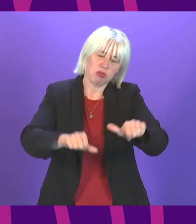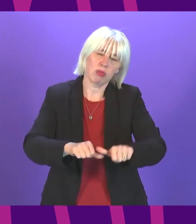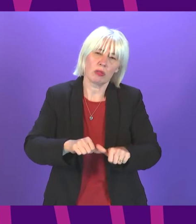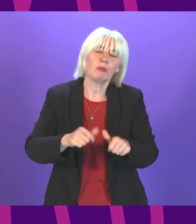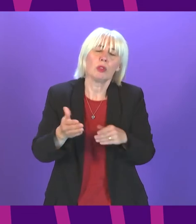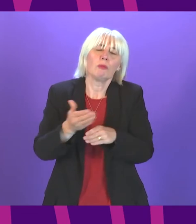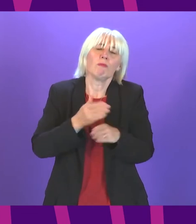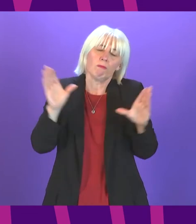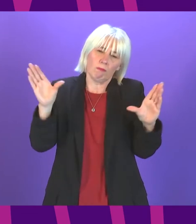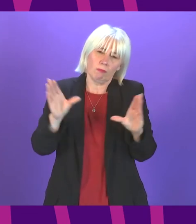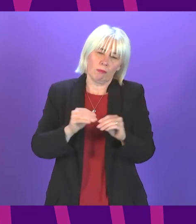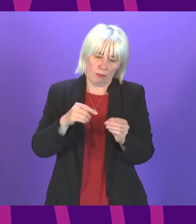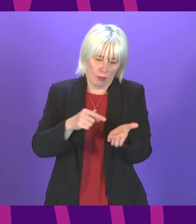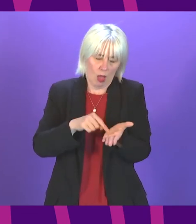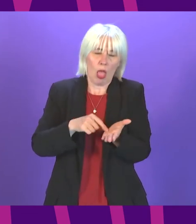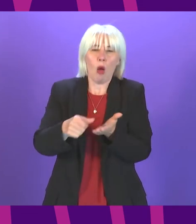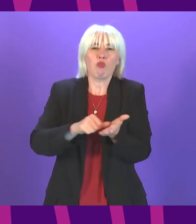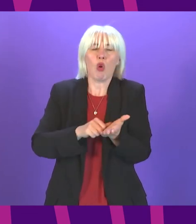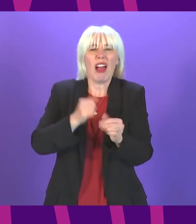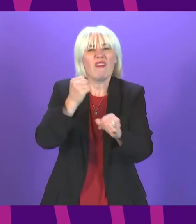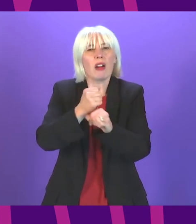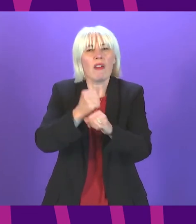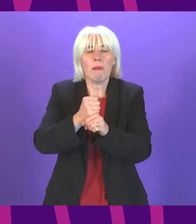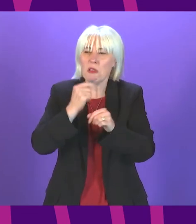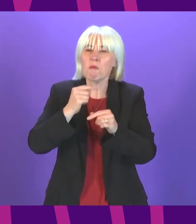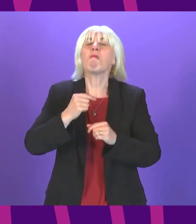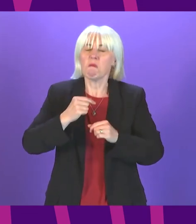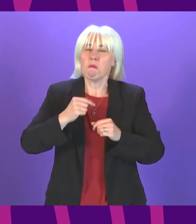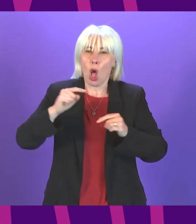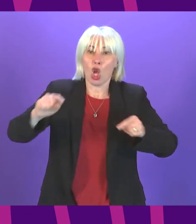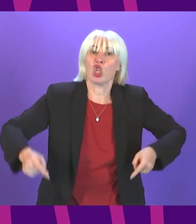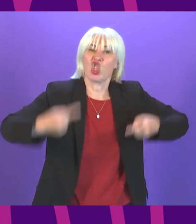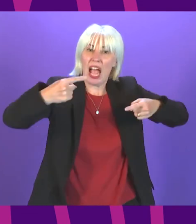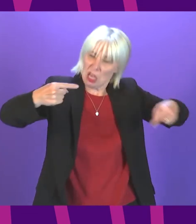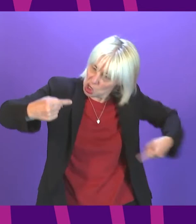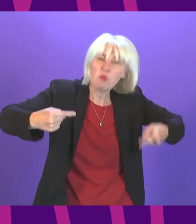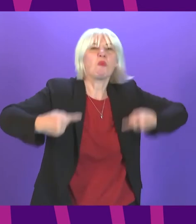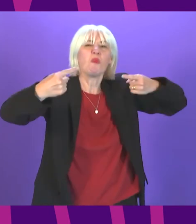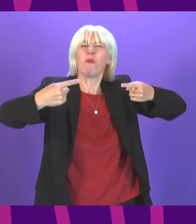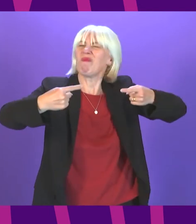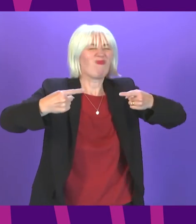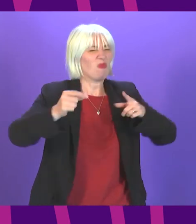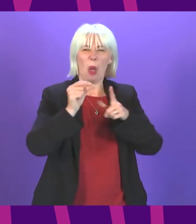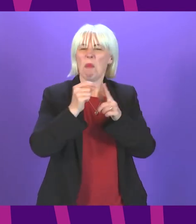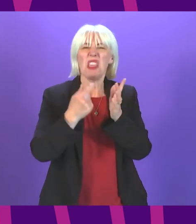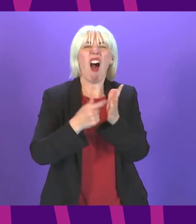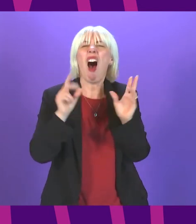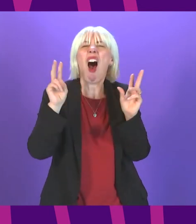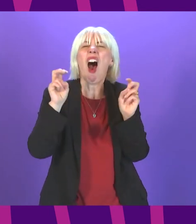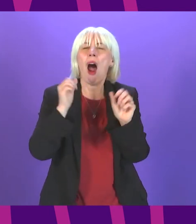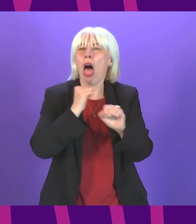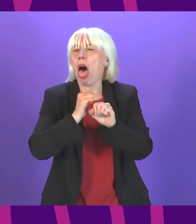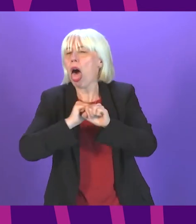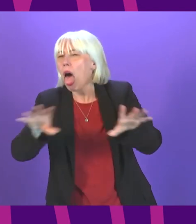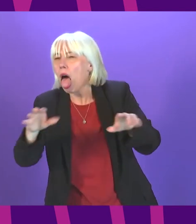this is not a programme for government that rises to the challenge of the day it's merely a PR exercise that tries and